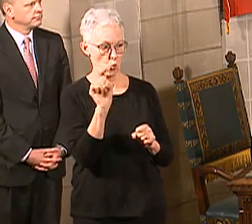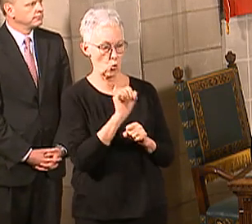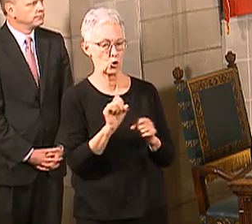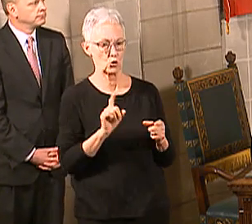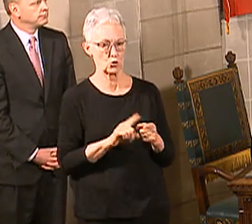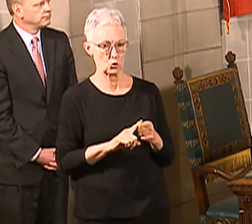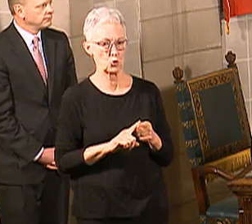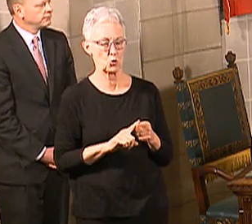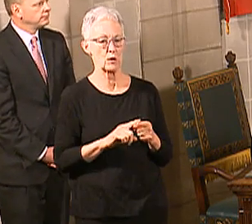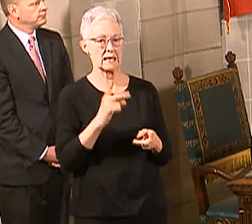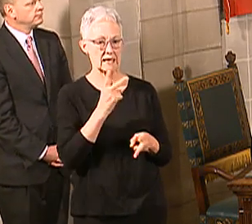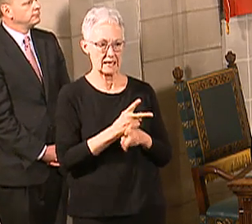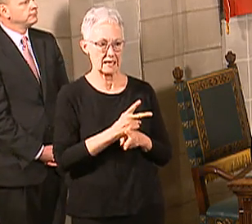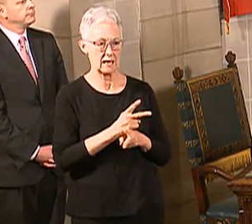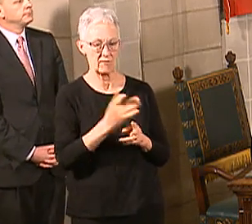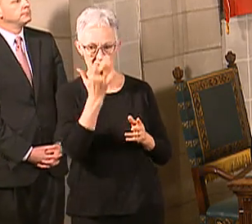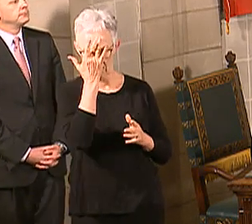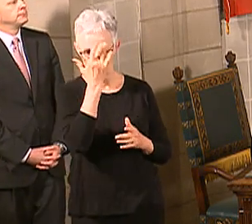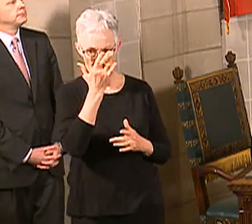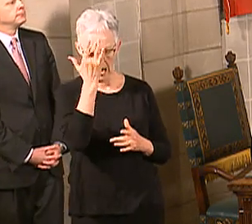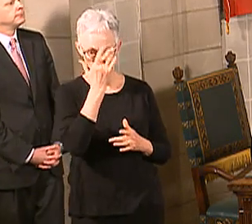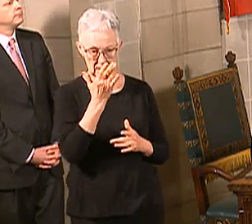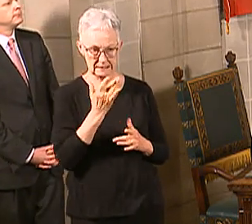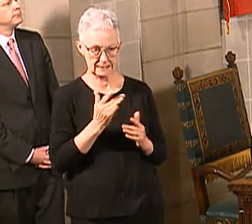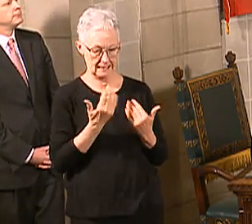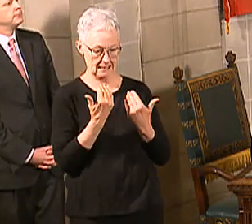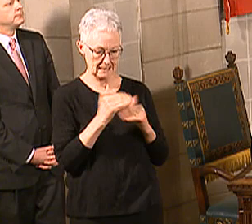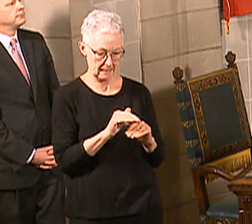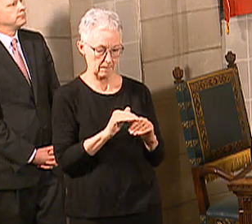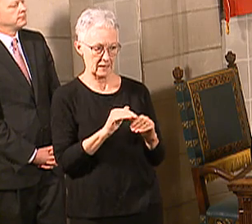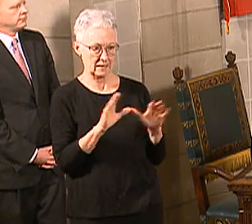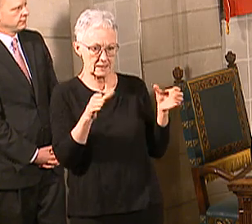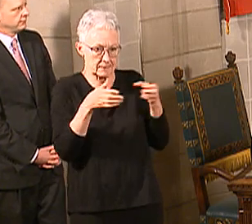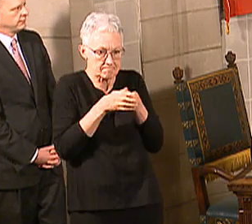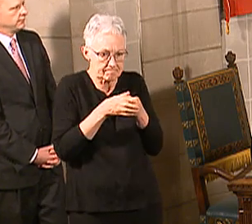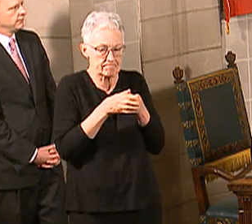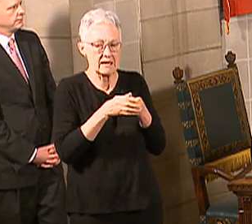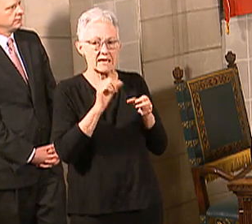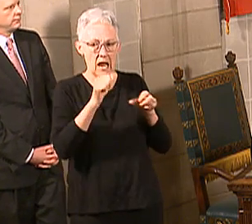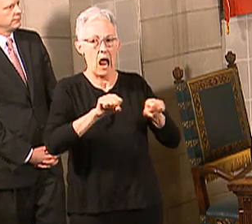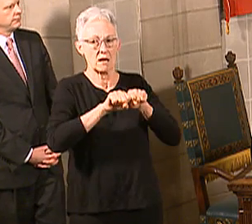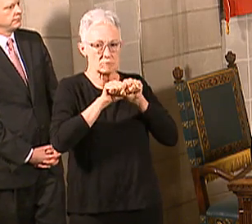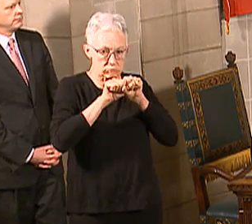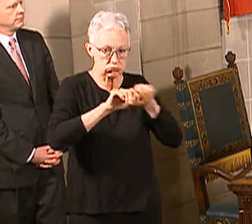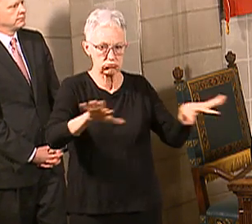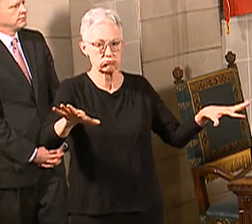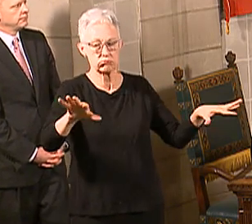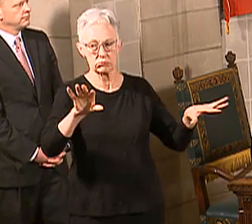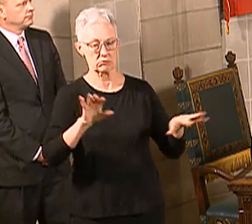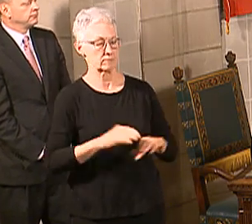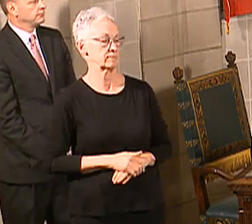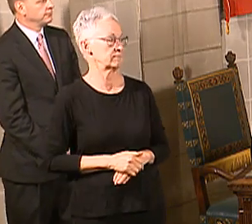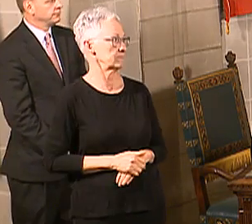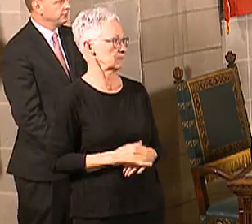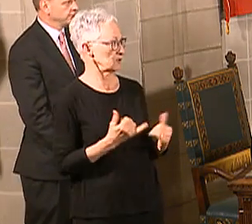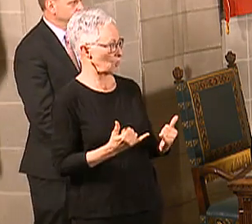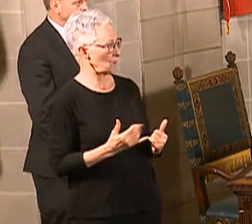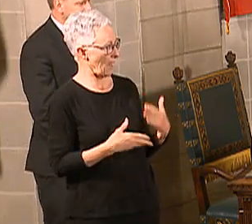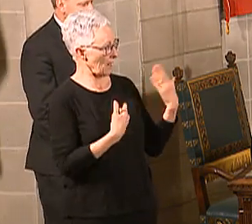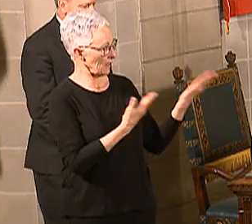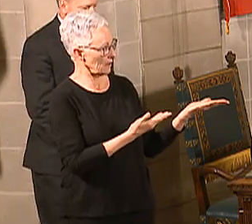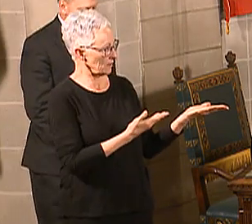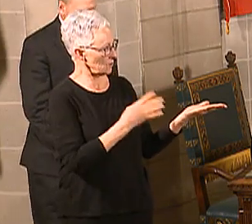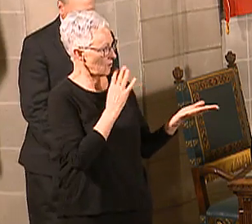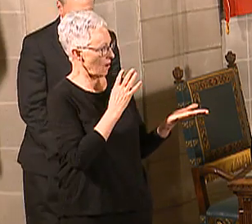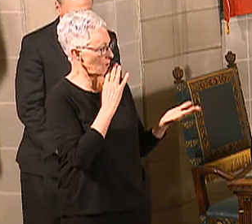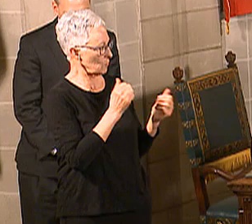And with that, I'm going to go ahead and bring up Heath Bode from the Nebraska Health Care Association, and then I'll just go ahead and let you introduce Todd, and then we'll give Todd a chance to talk. Does